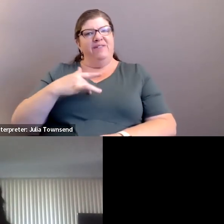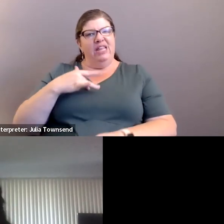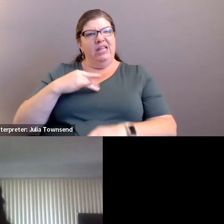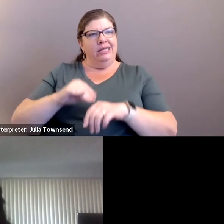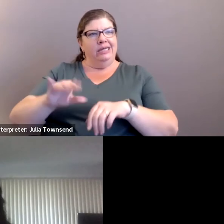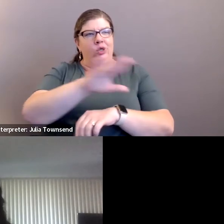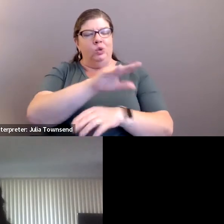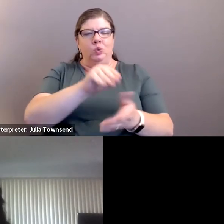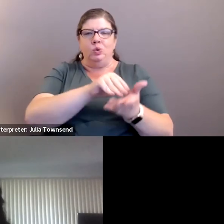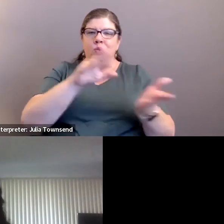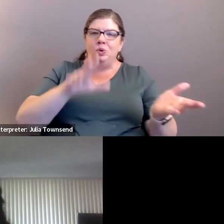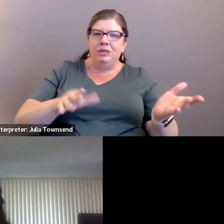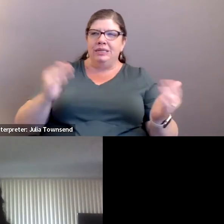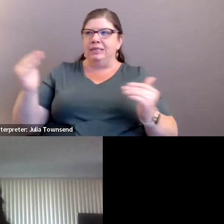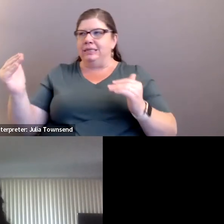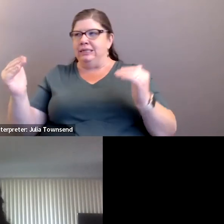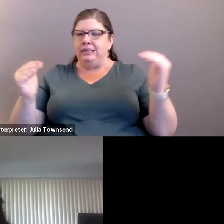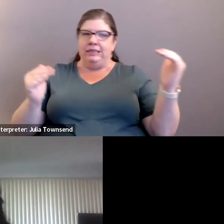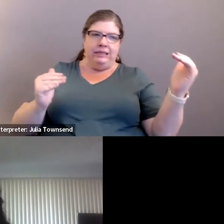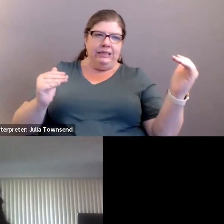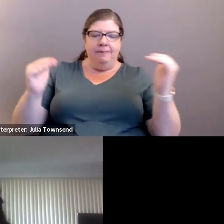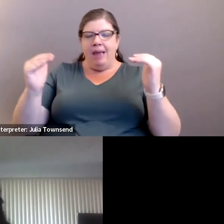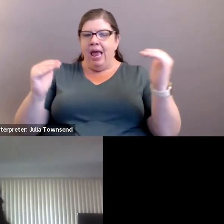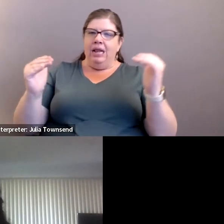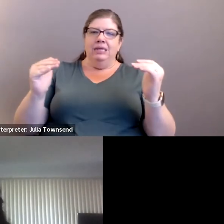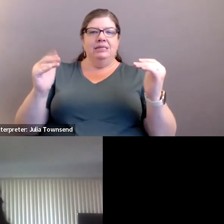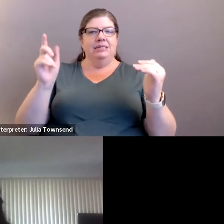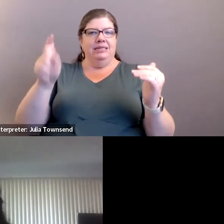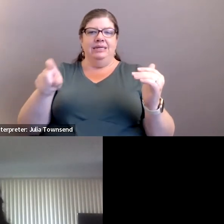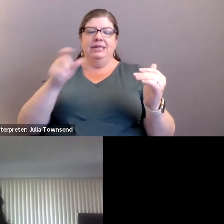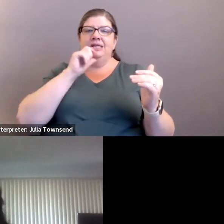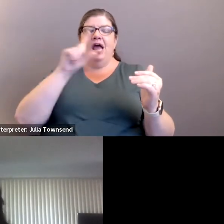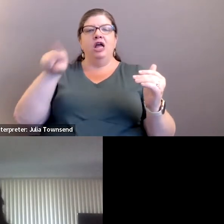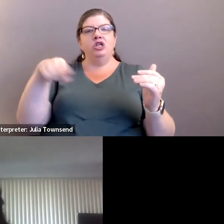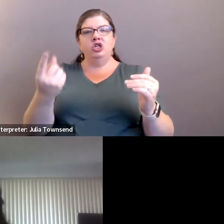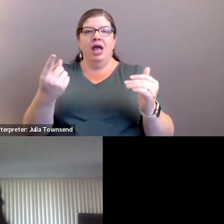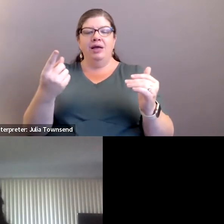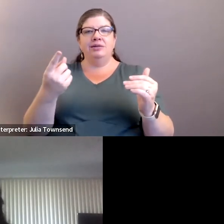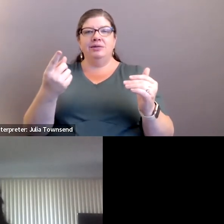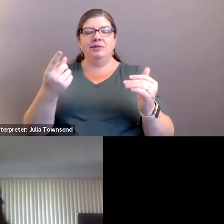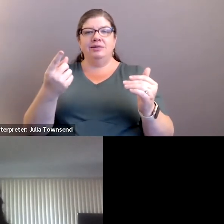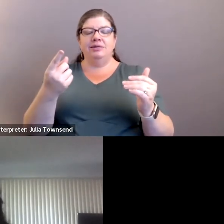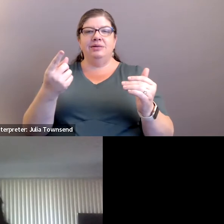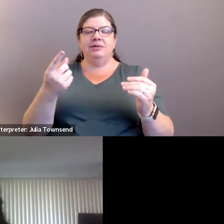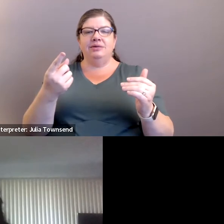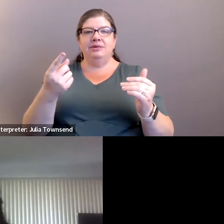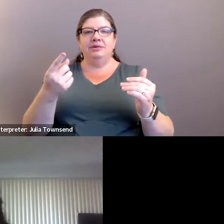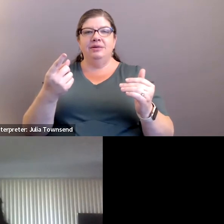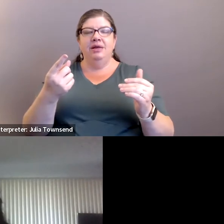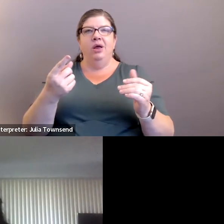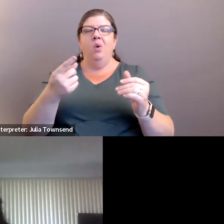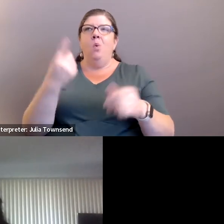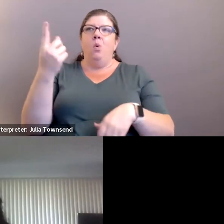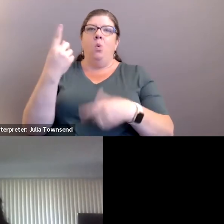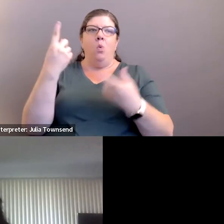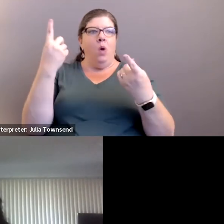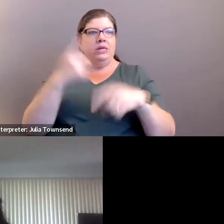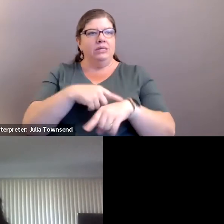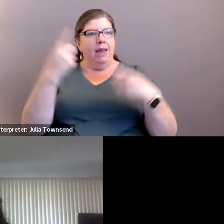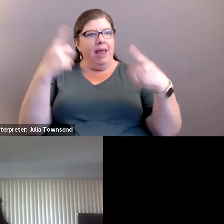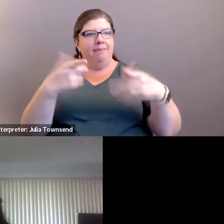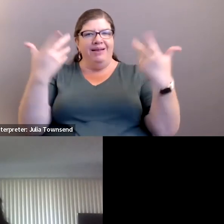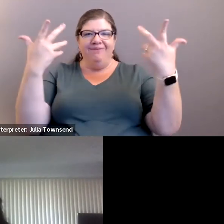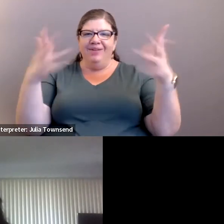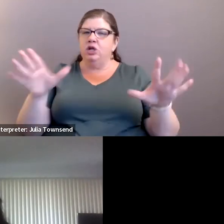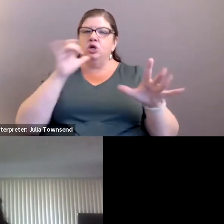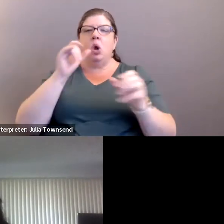students so we need to try to find a balance and that's not just a static achievement that means continually trying